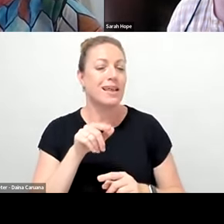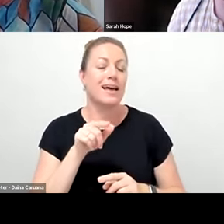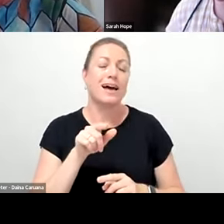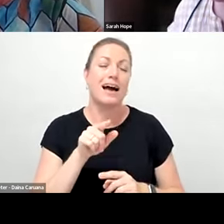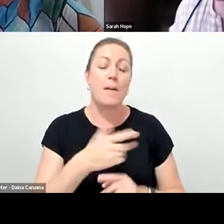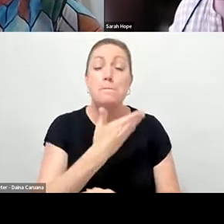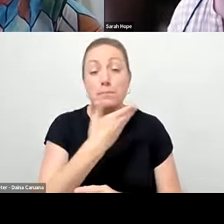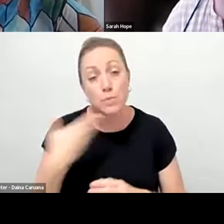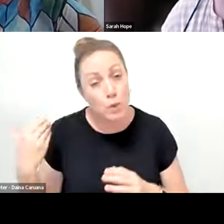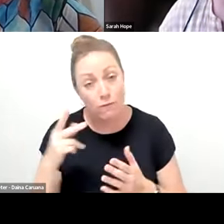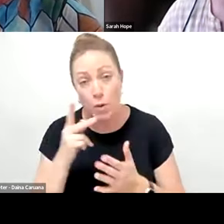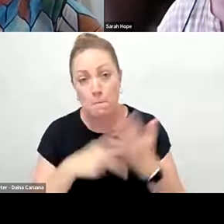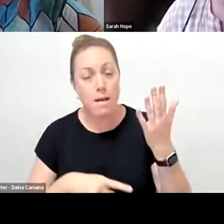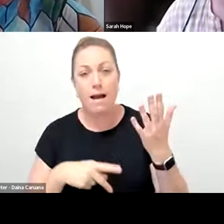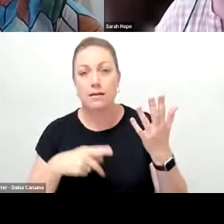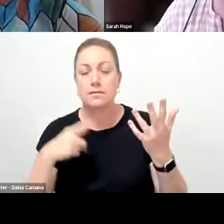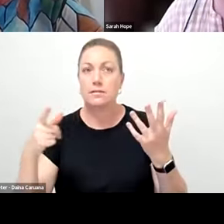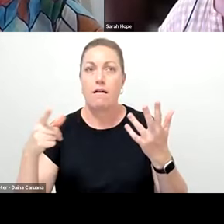elements of theatre is lighting.